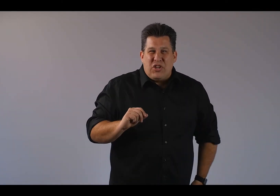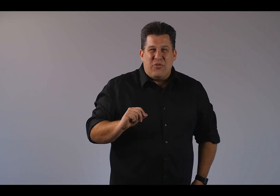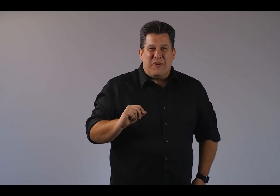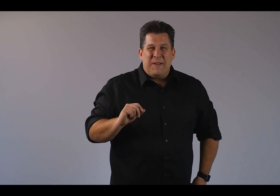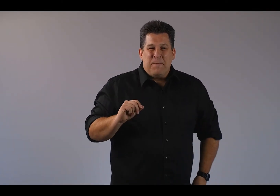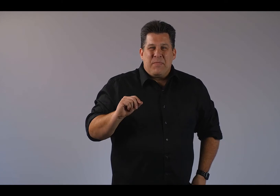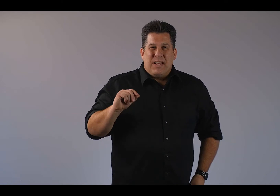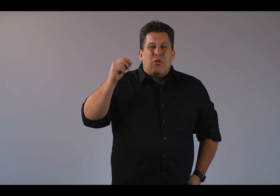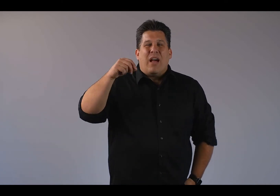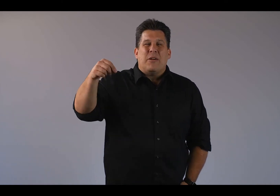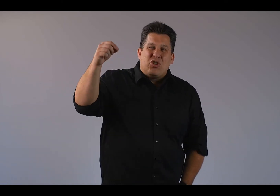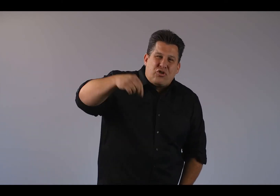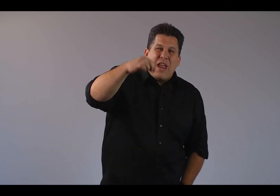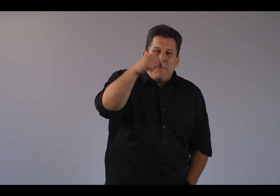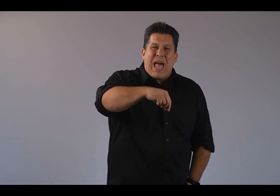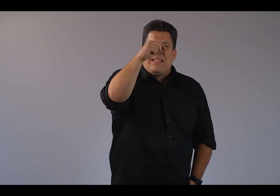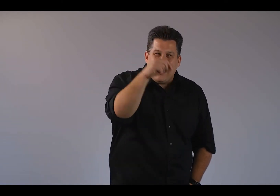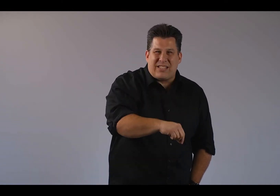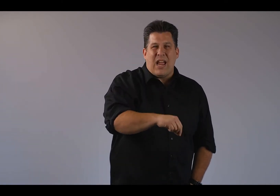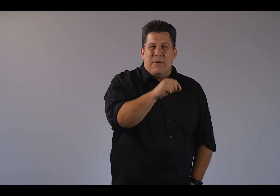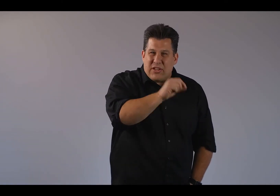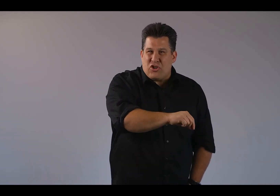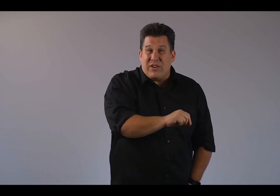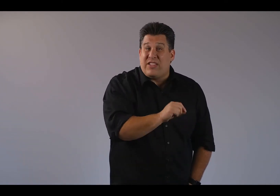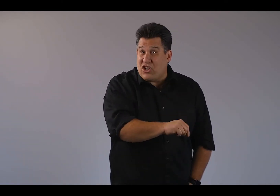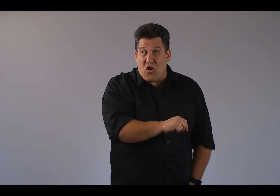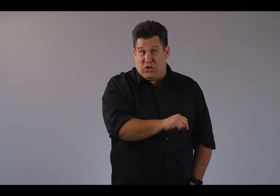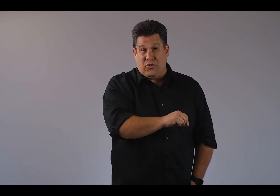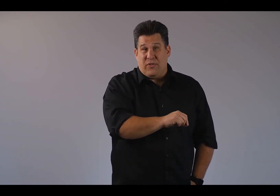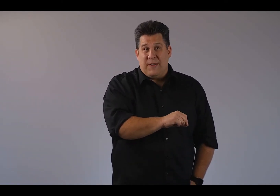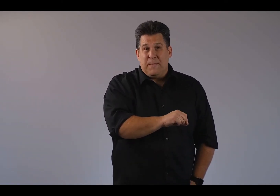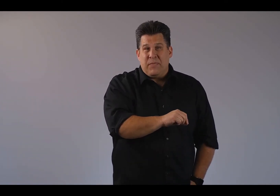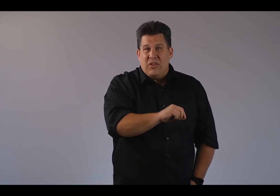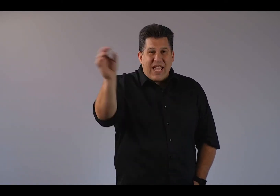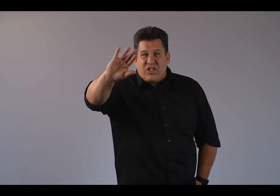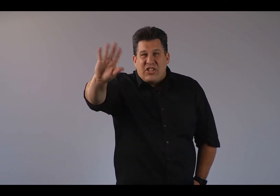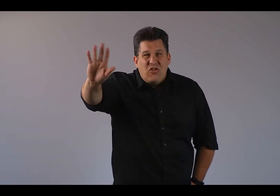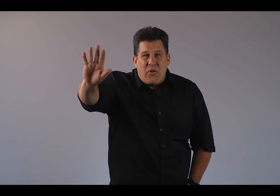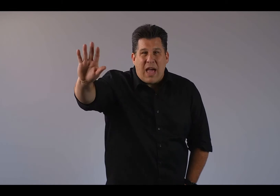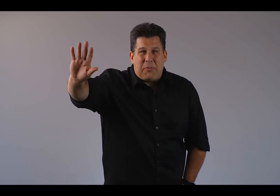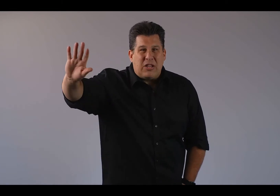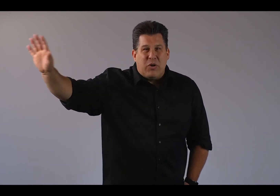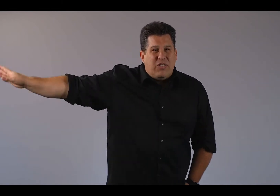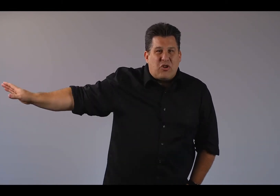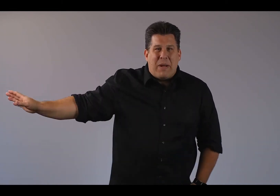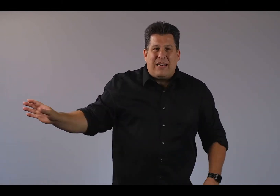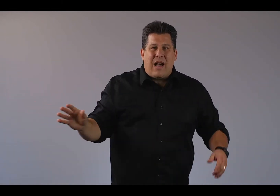do. And so God comes straight back to the assignment that Jonah said no to. You can't just ignore that place where you disobeyed God.